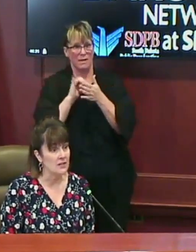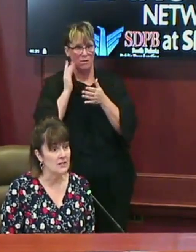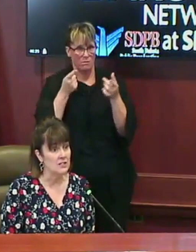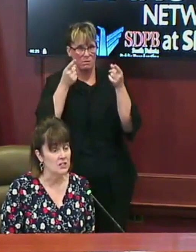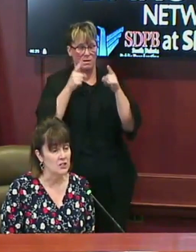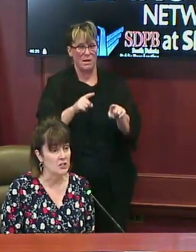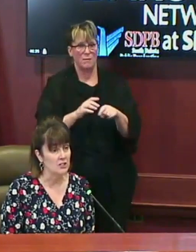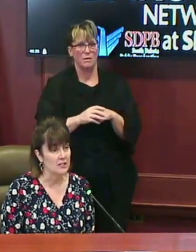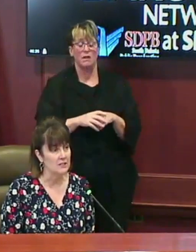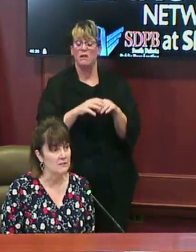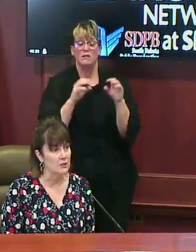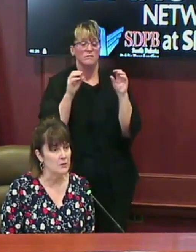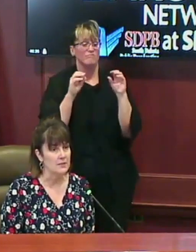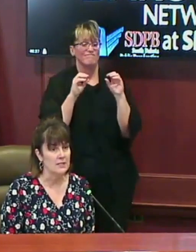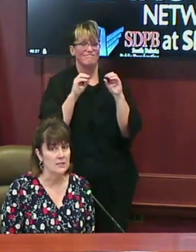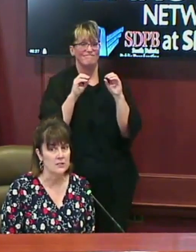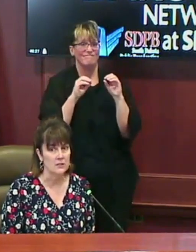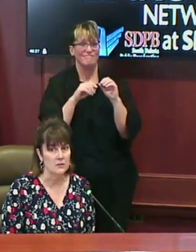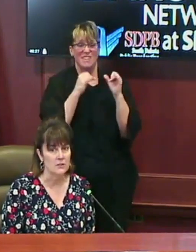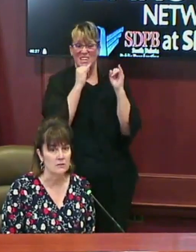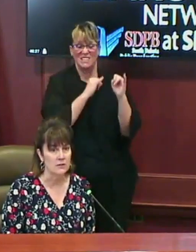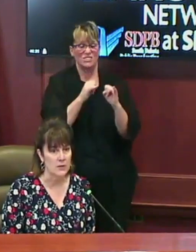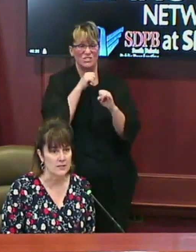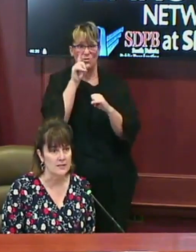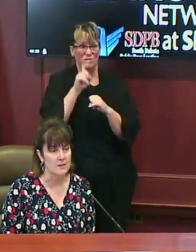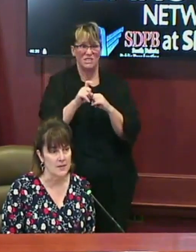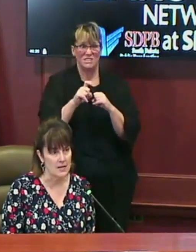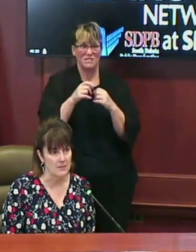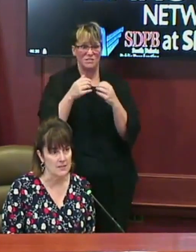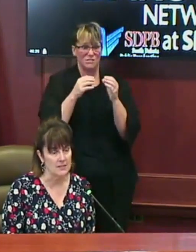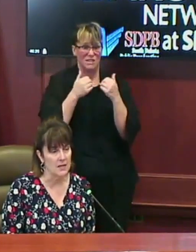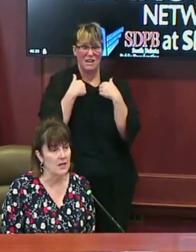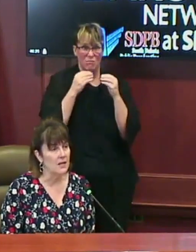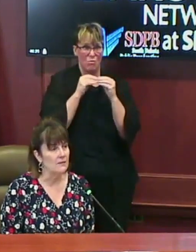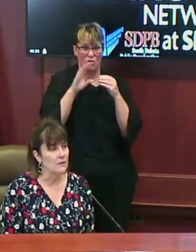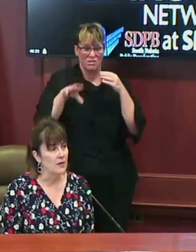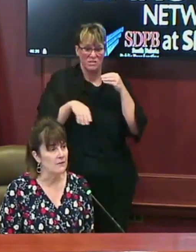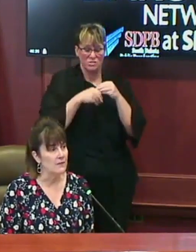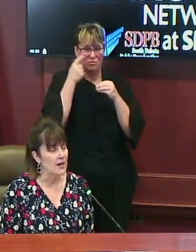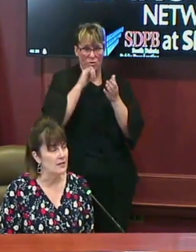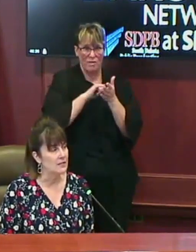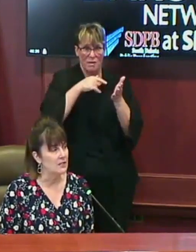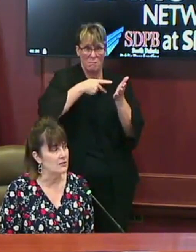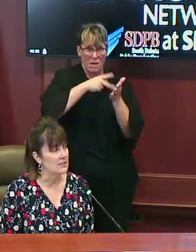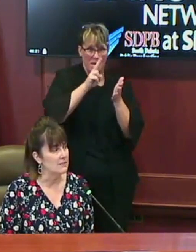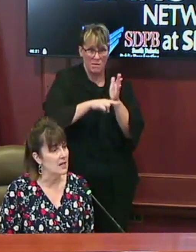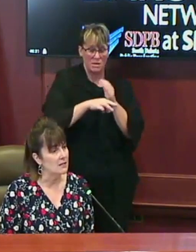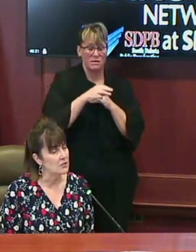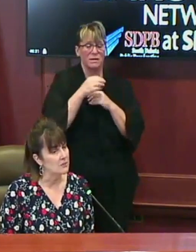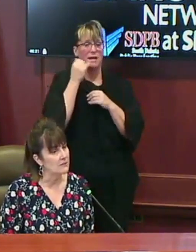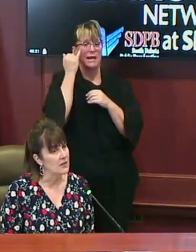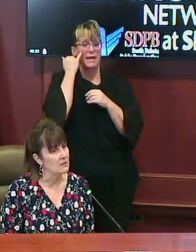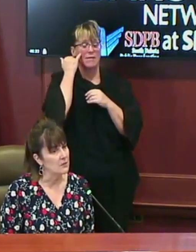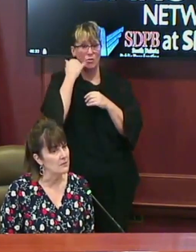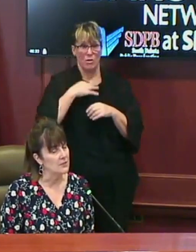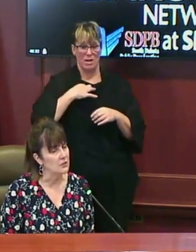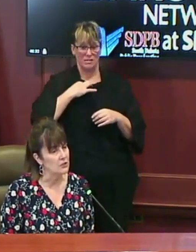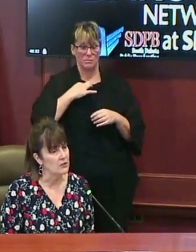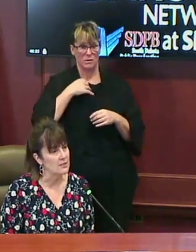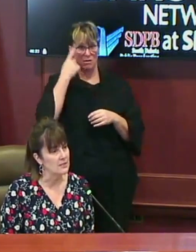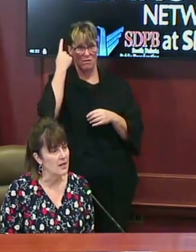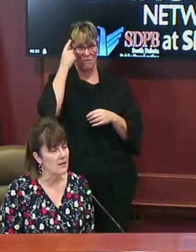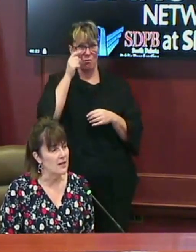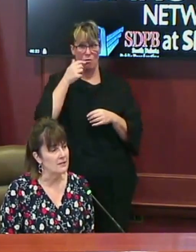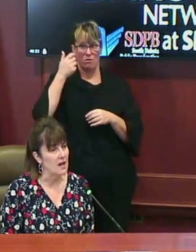There is nothing additional individuals need to do to request that payment. If you have filed and are deemed eligible for unemployment